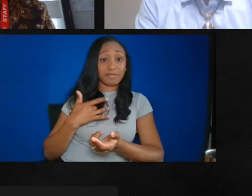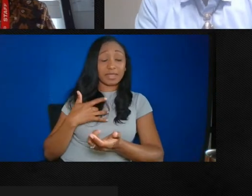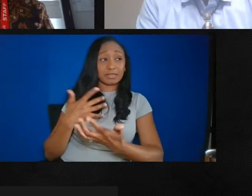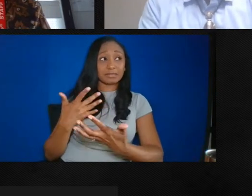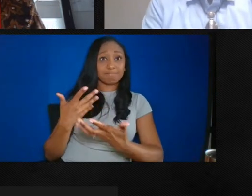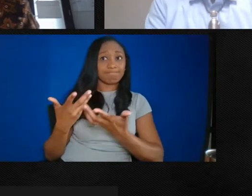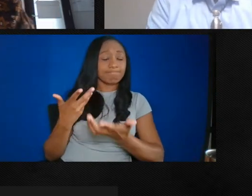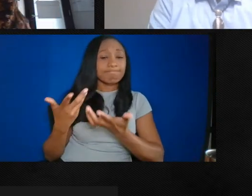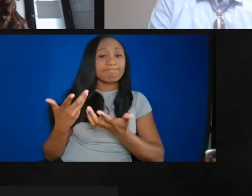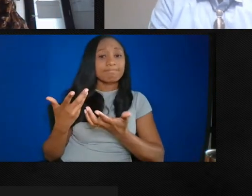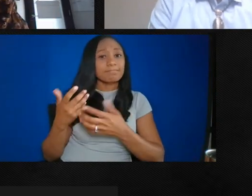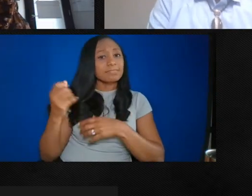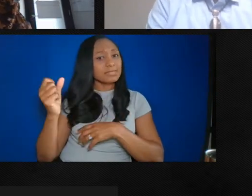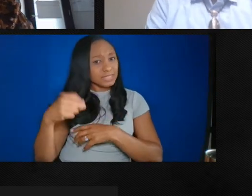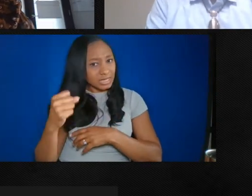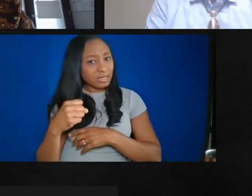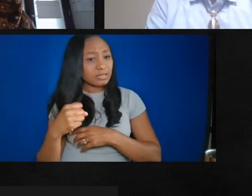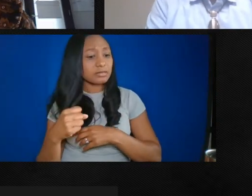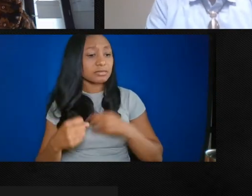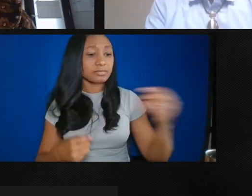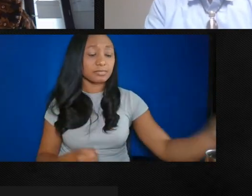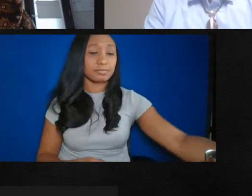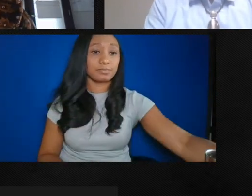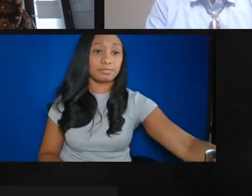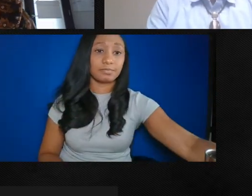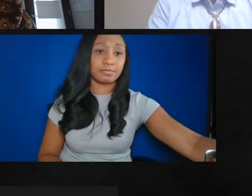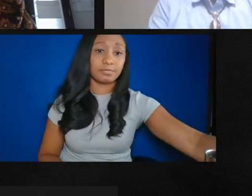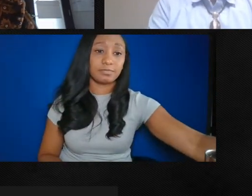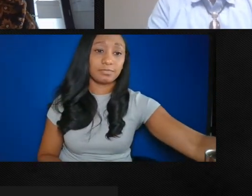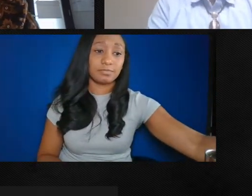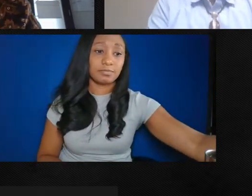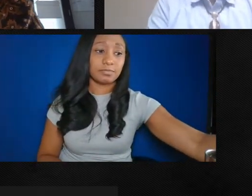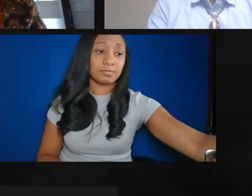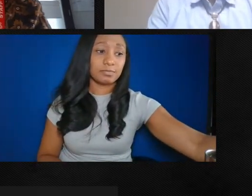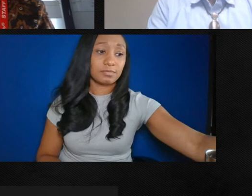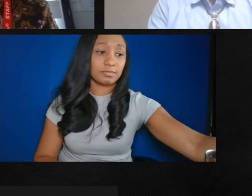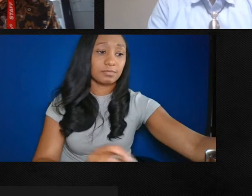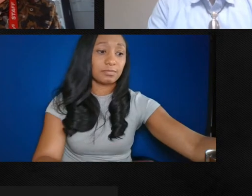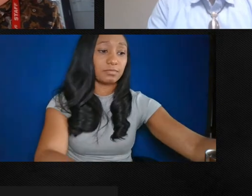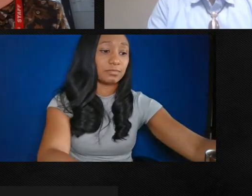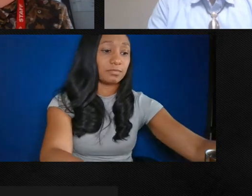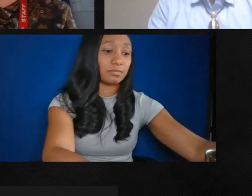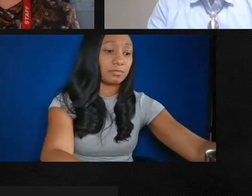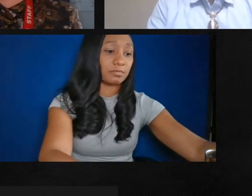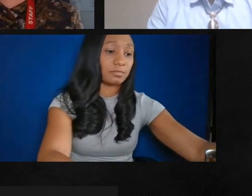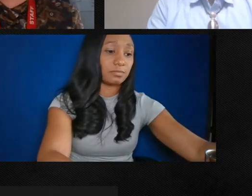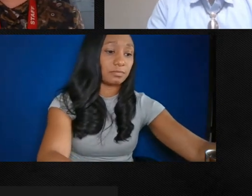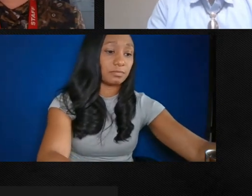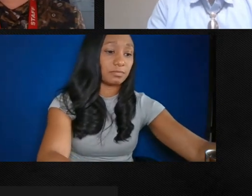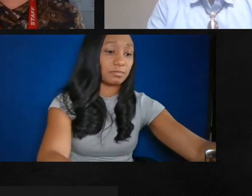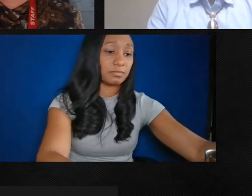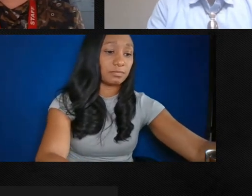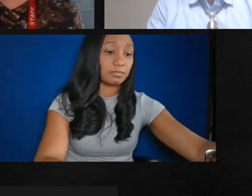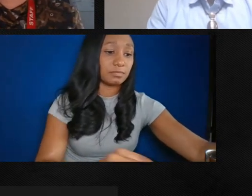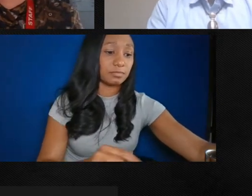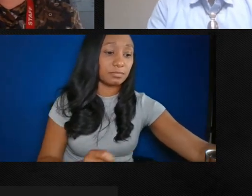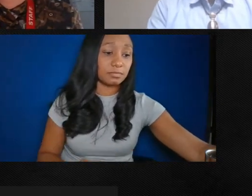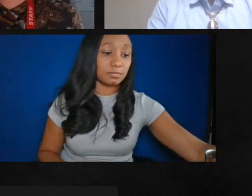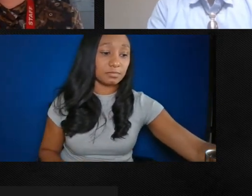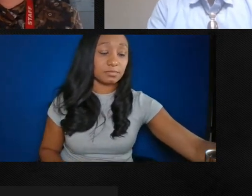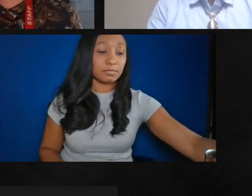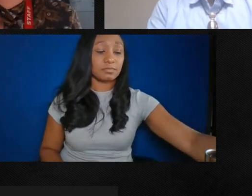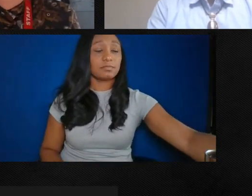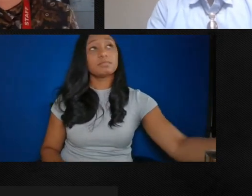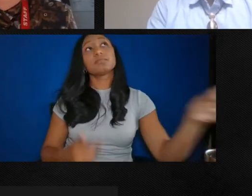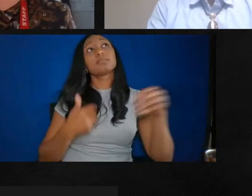run into, but really a torch barrier in that area. I've done documentary films